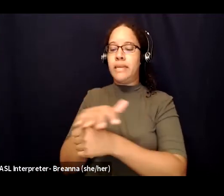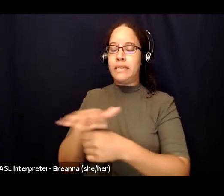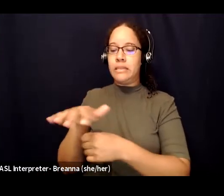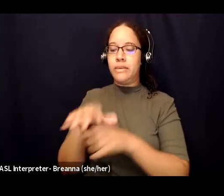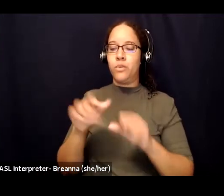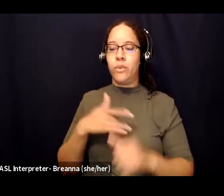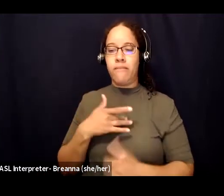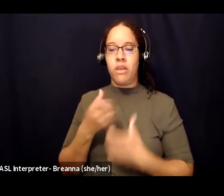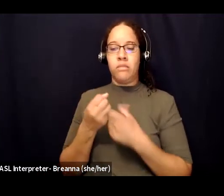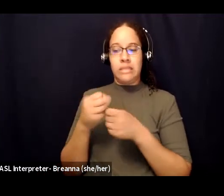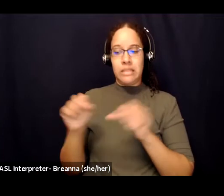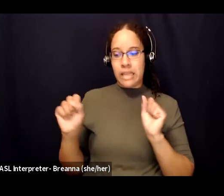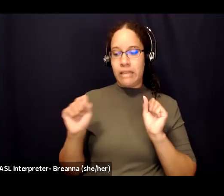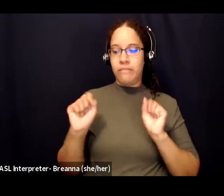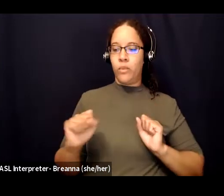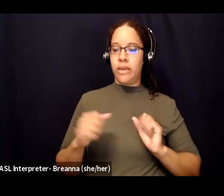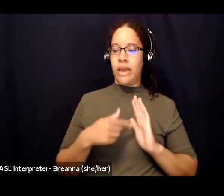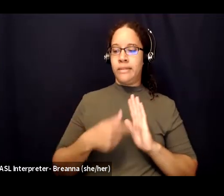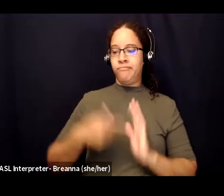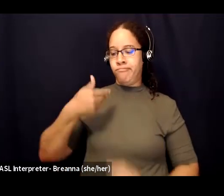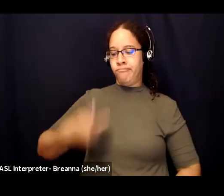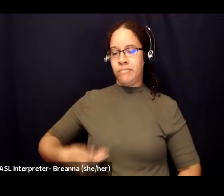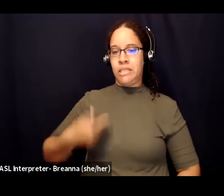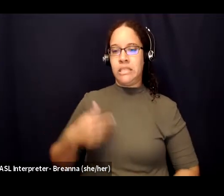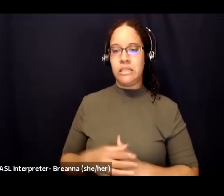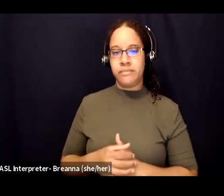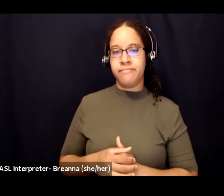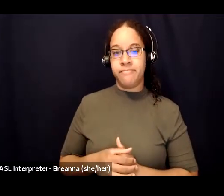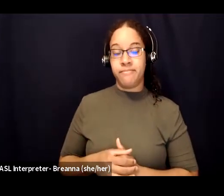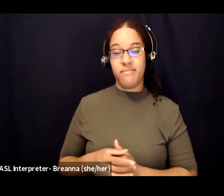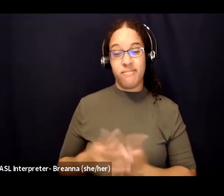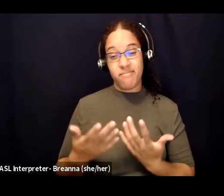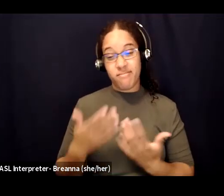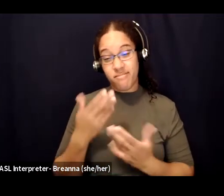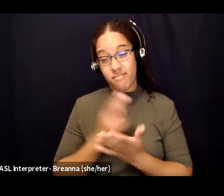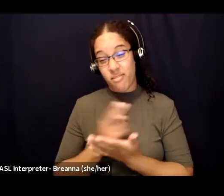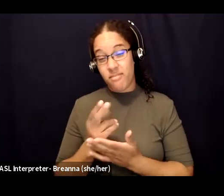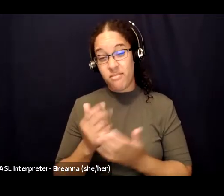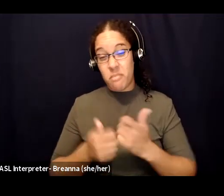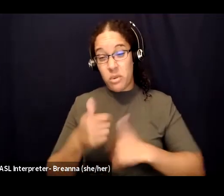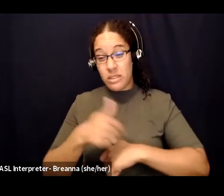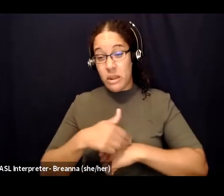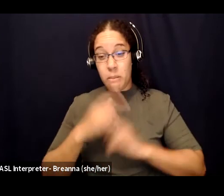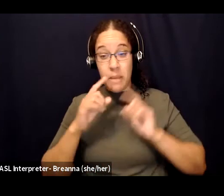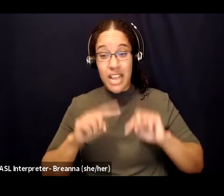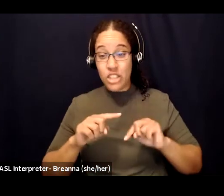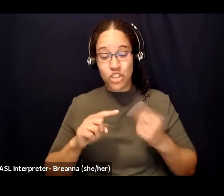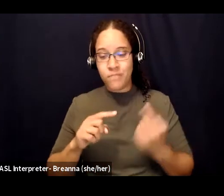And honestly, sometimes the answer to those questions is no, and that's okay too. So practicing self-compassion and patience with our healing